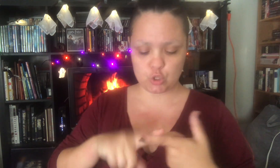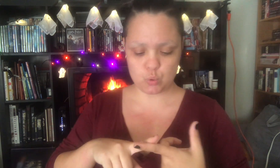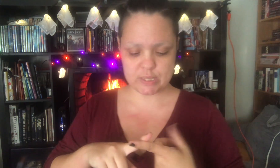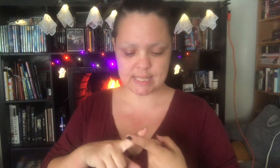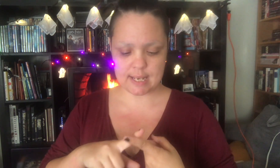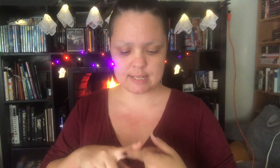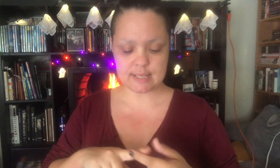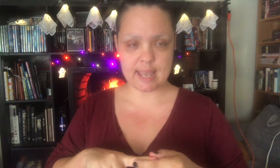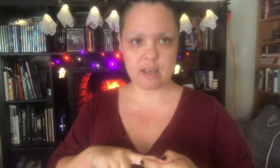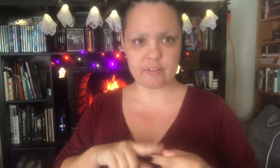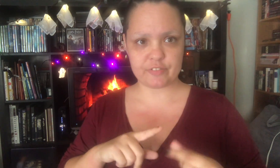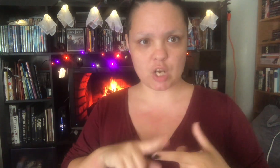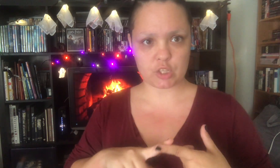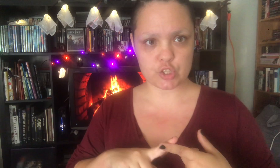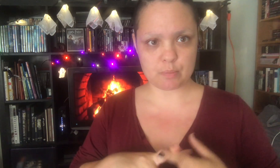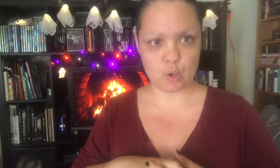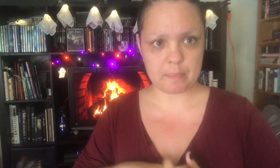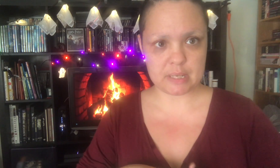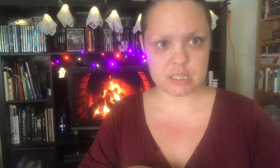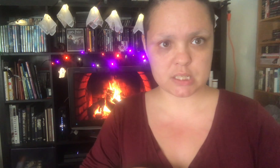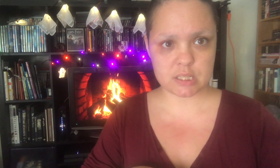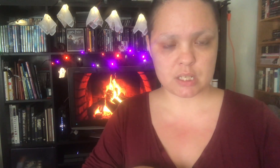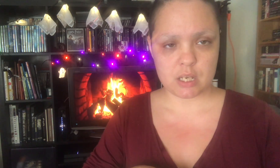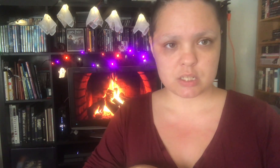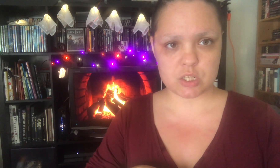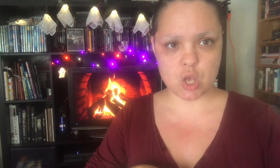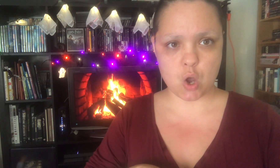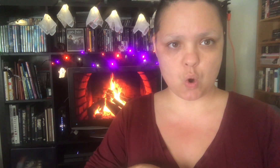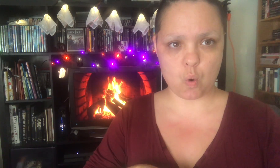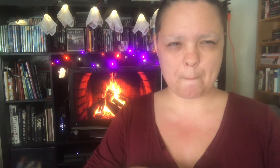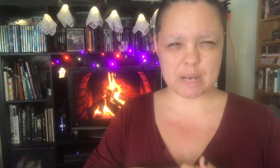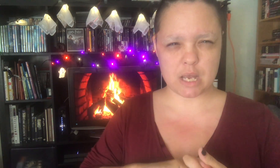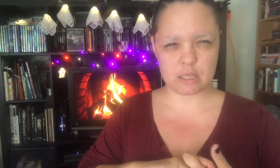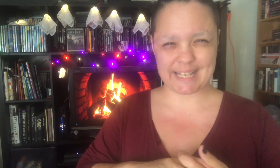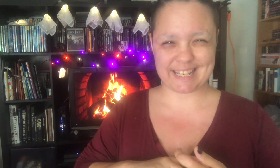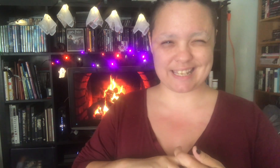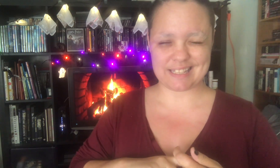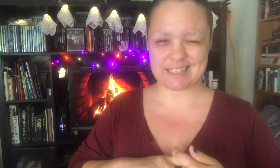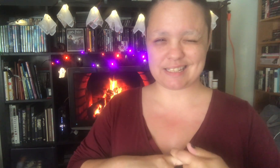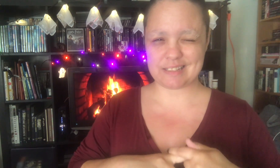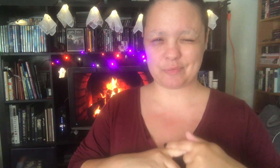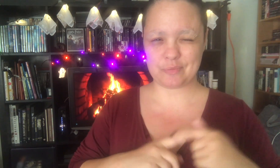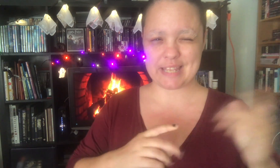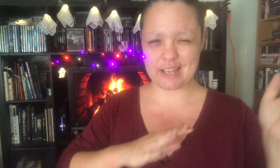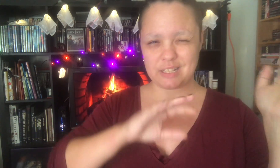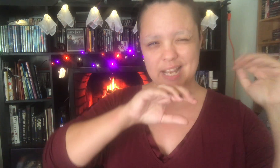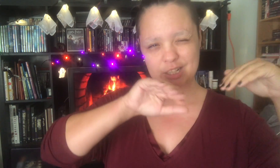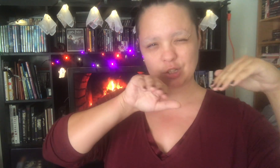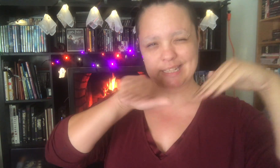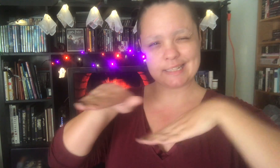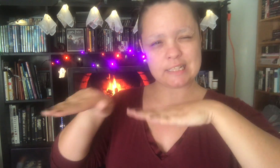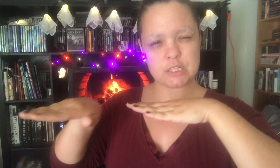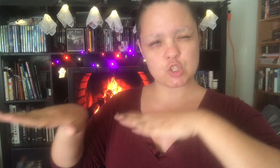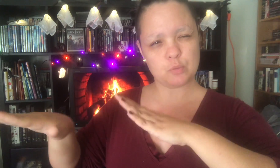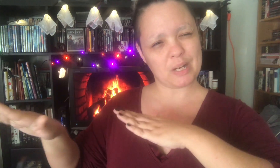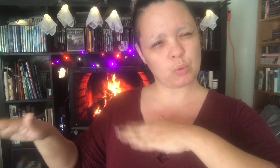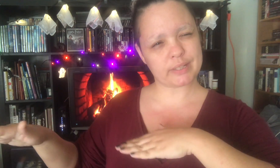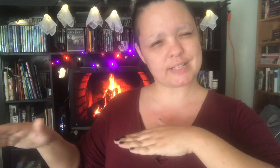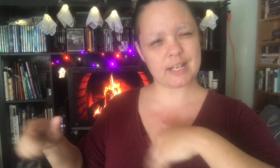Tuesdays I have doctor's appointments so like that kind of eat into my work time.